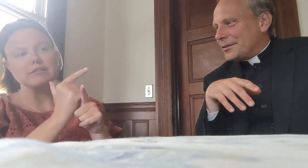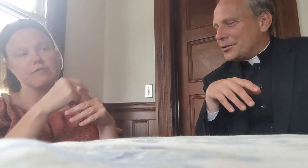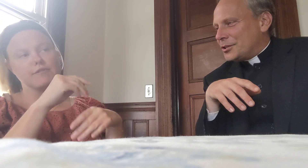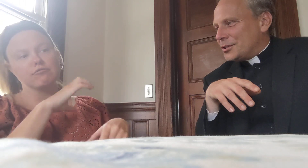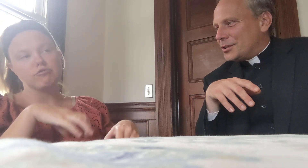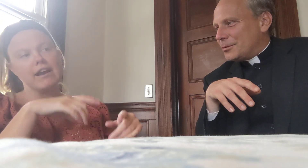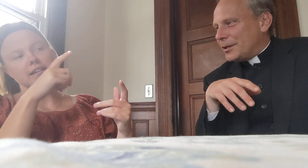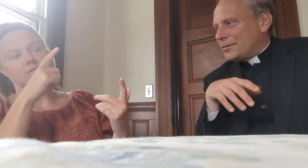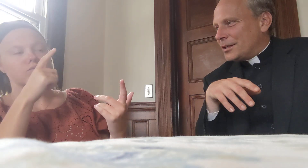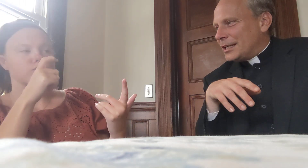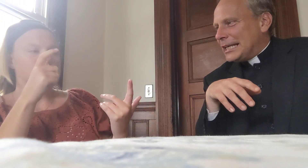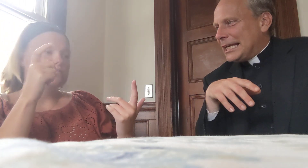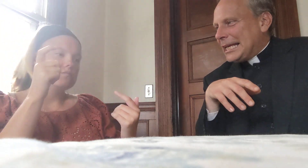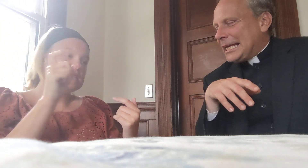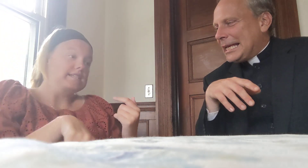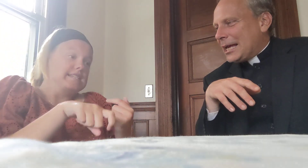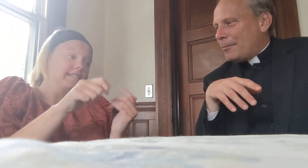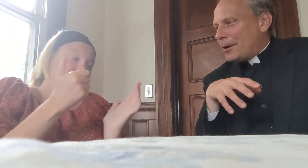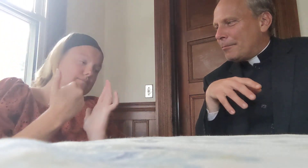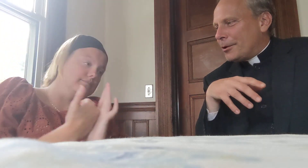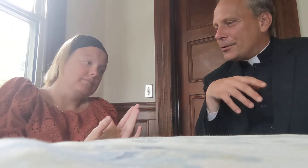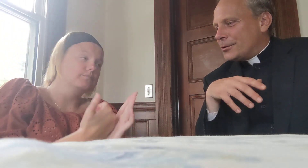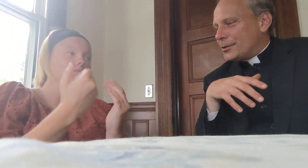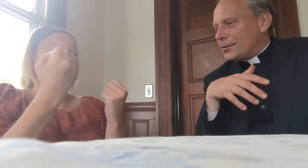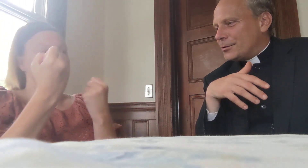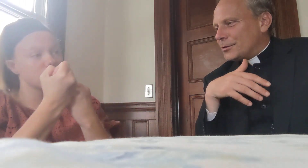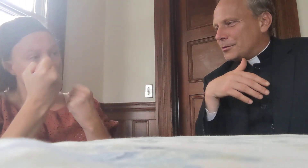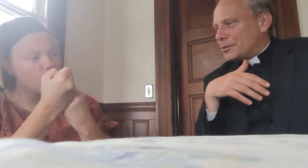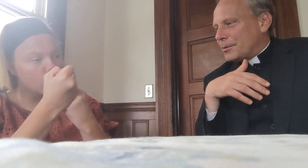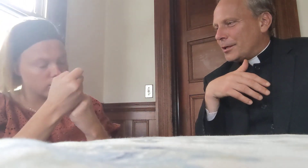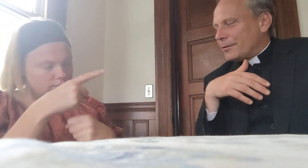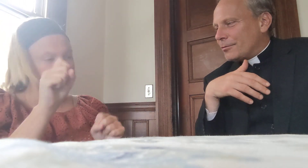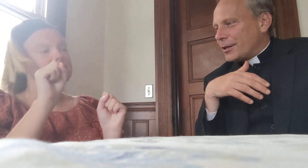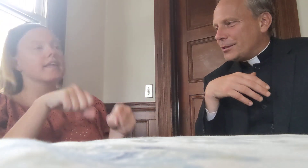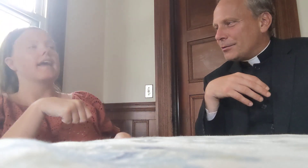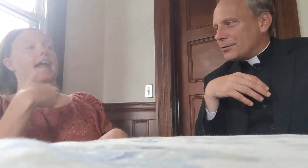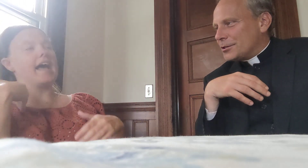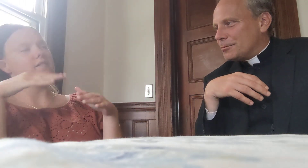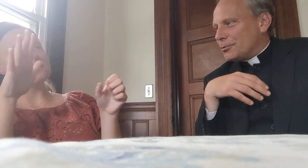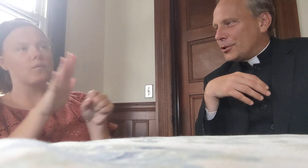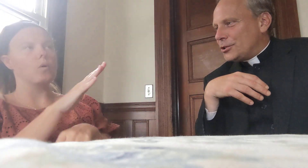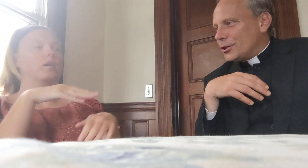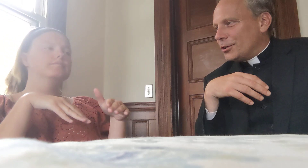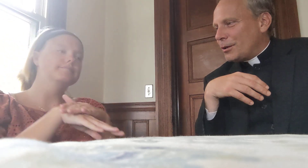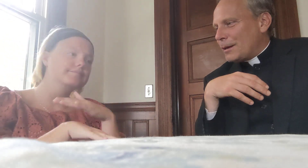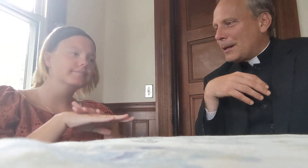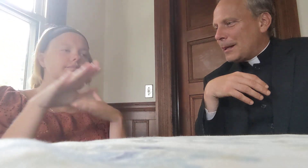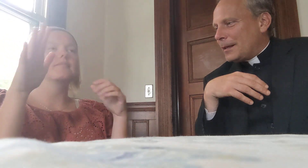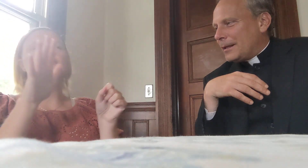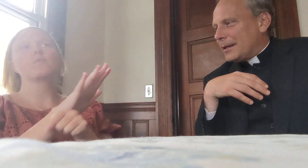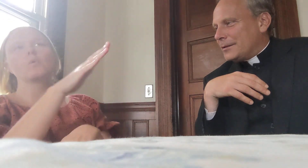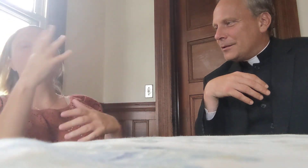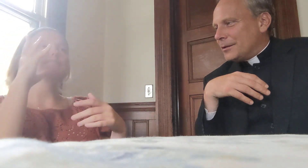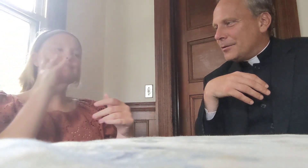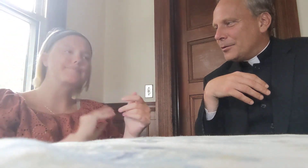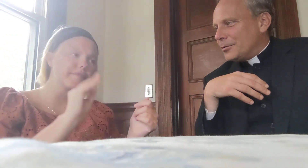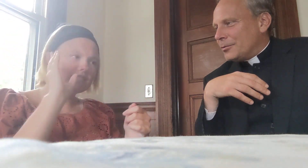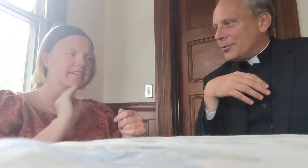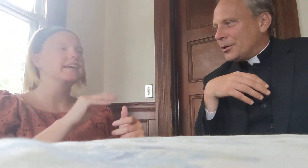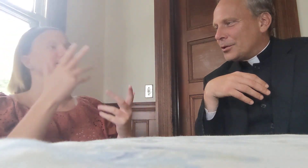Jesus said, we have to help our brothers and sisters, it's the body of Christ, we have to support each other, and, uh, we want to